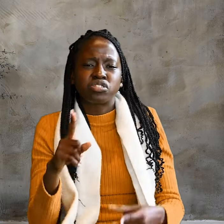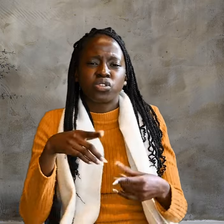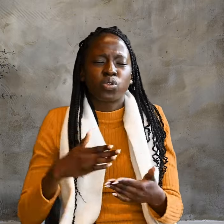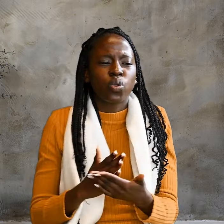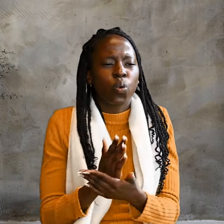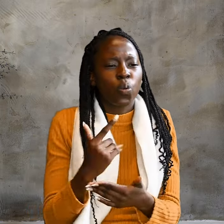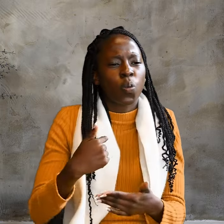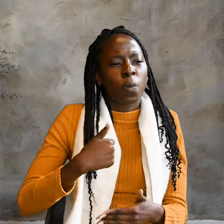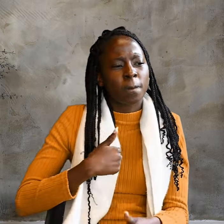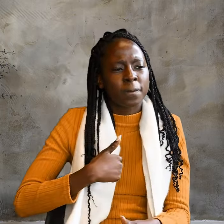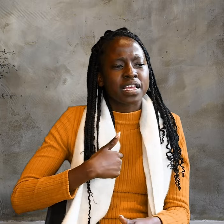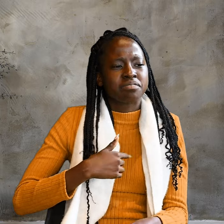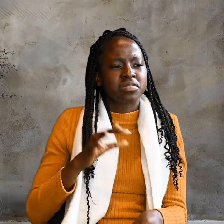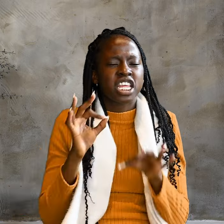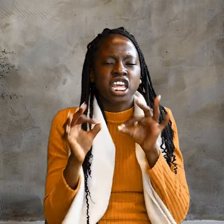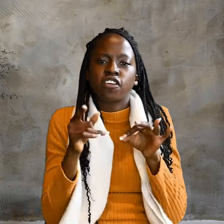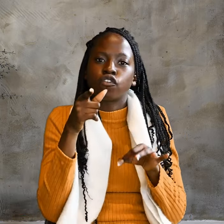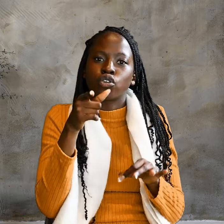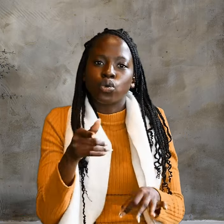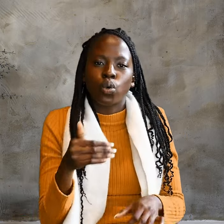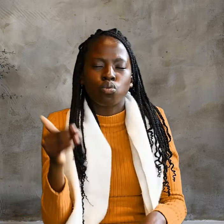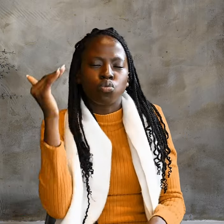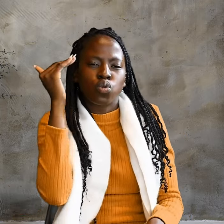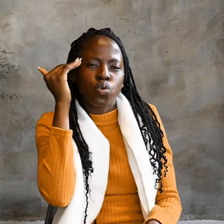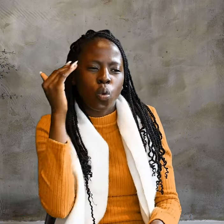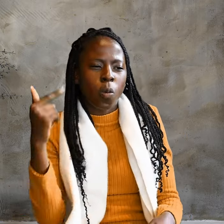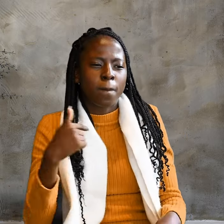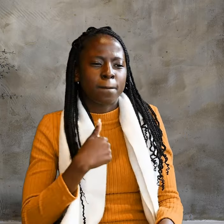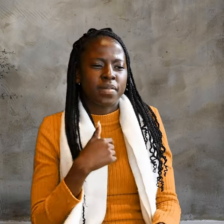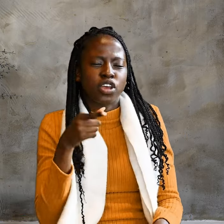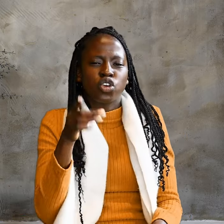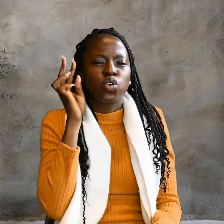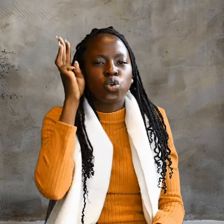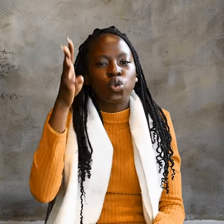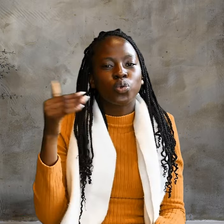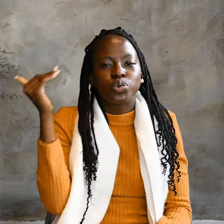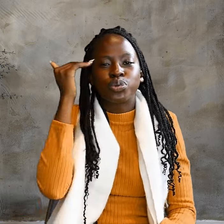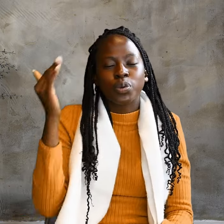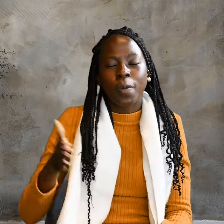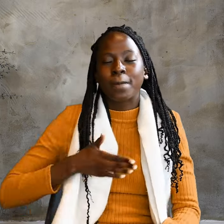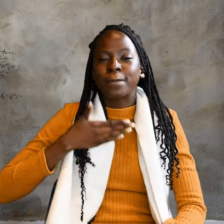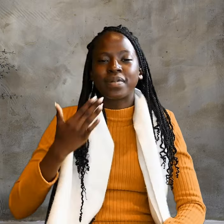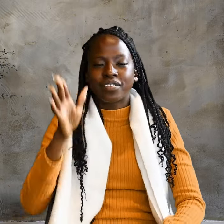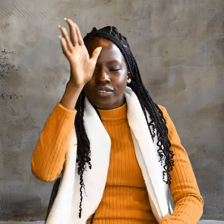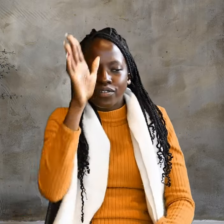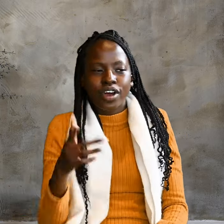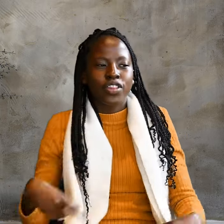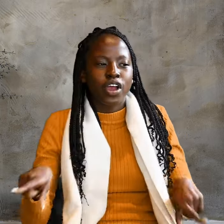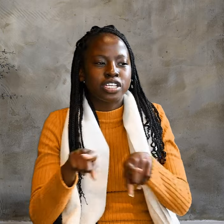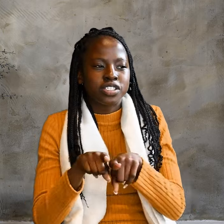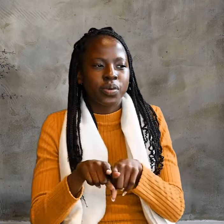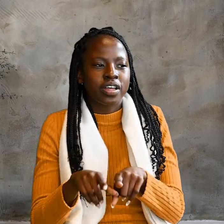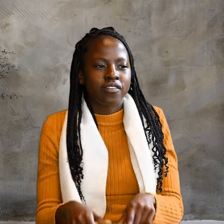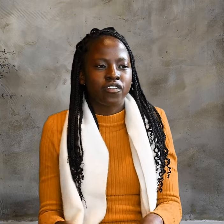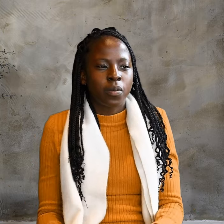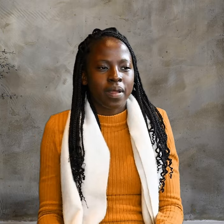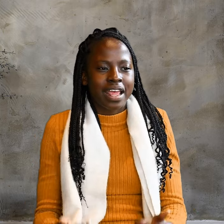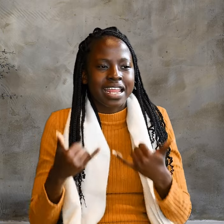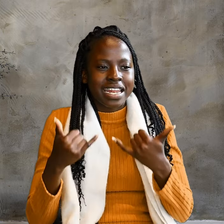If you really know me, you will know my Father as well. From now on, you do know